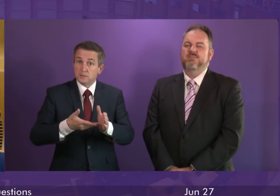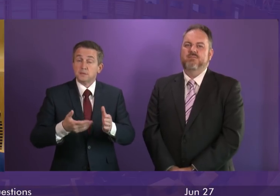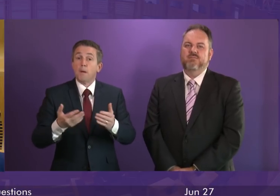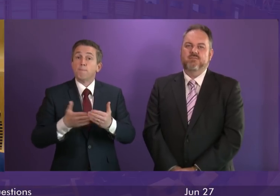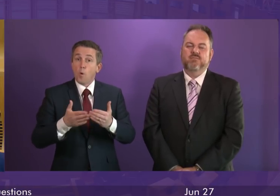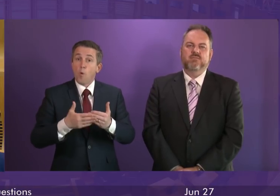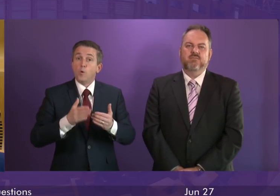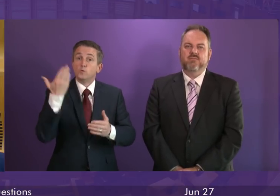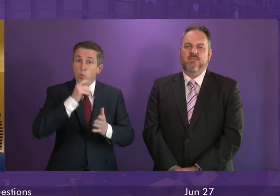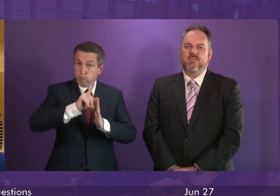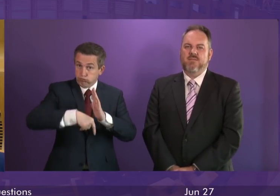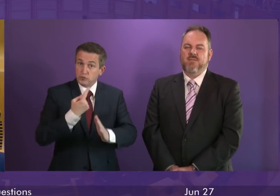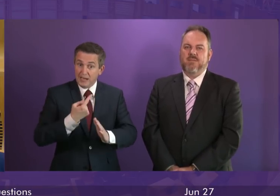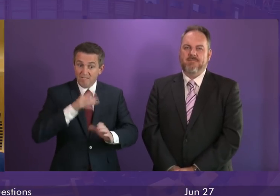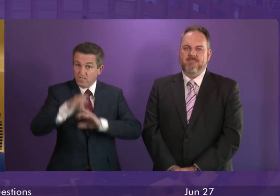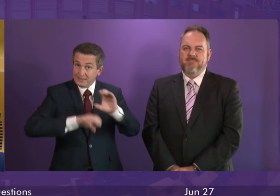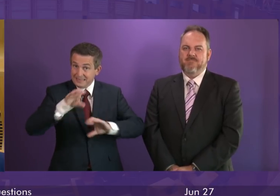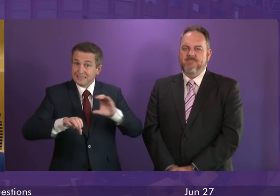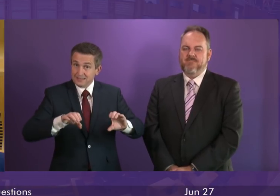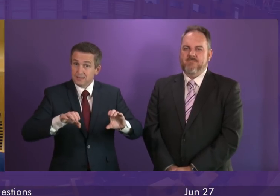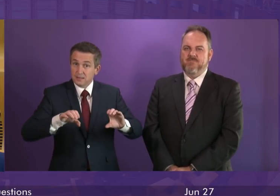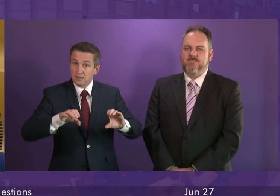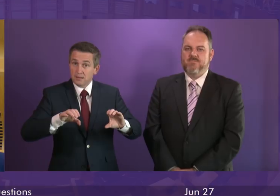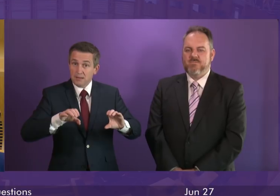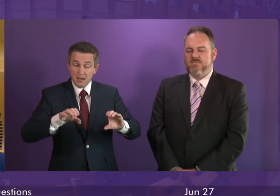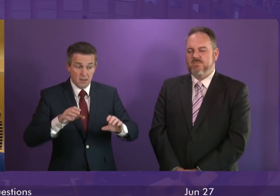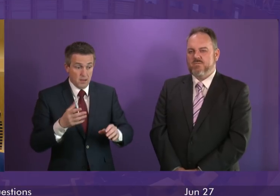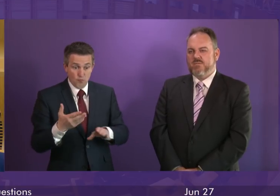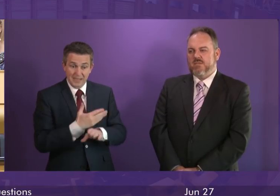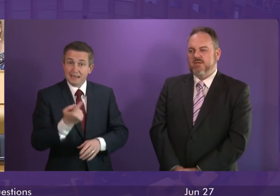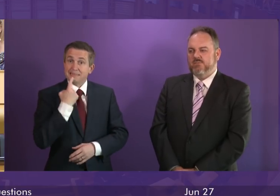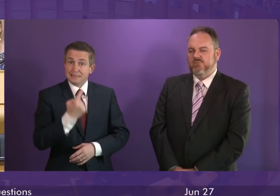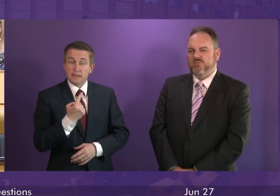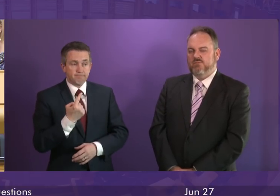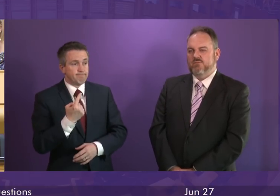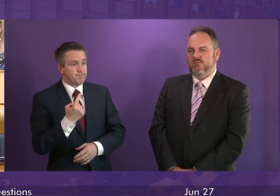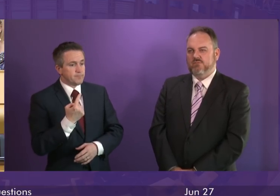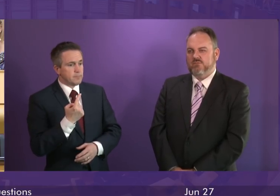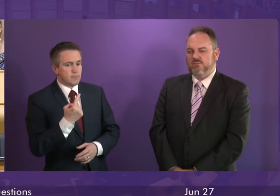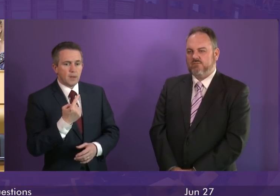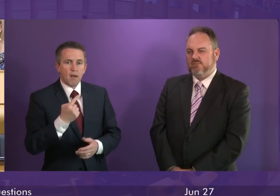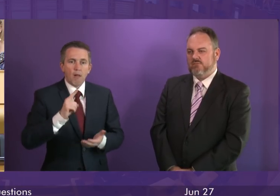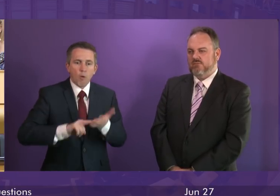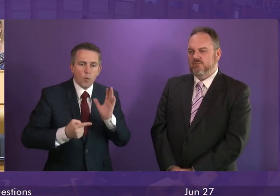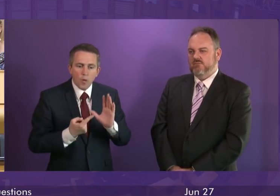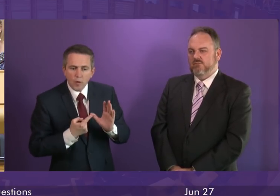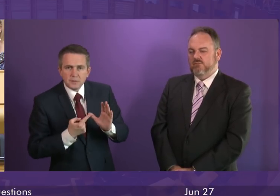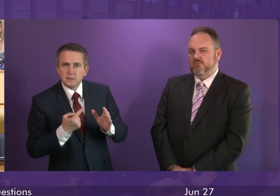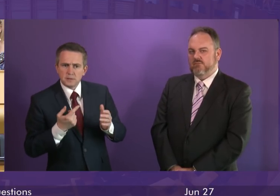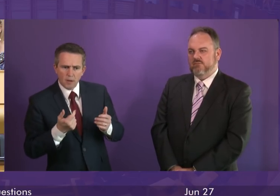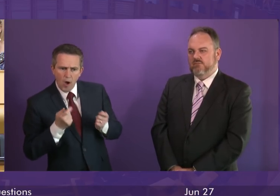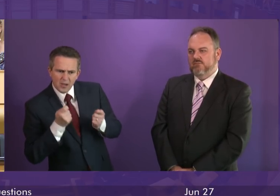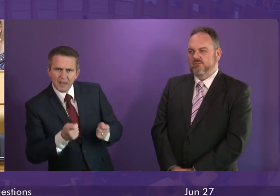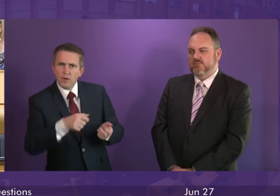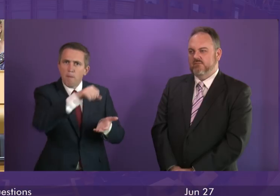over and above that. Of course, as I have said a moment ago, we continue to treat local government fairly within a very